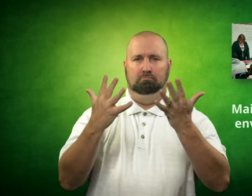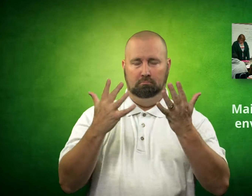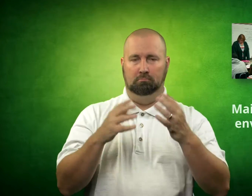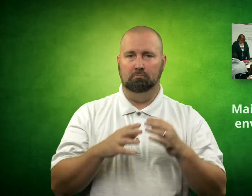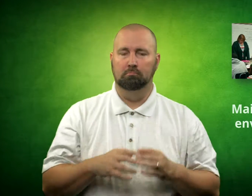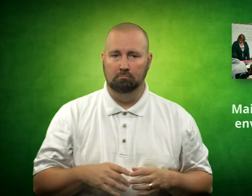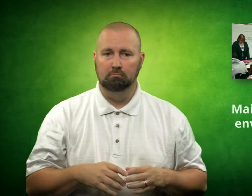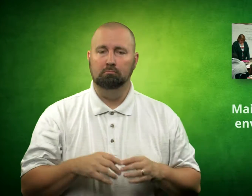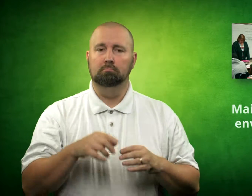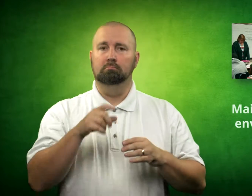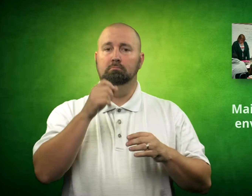detail.